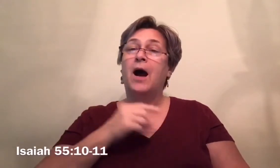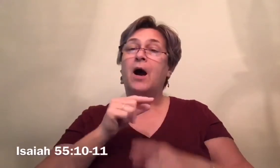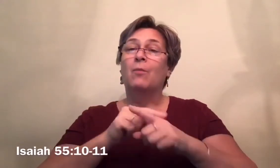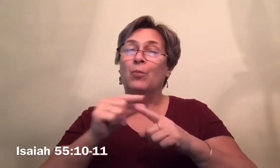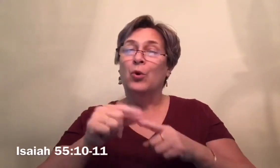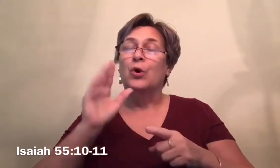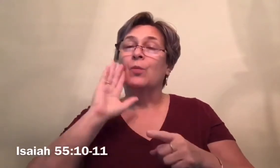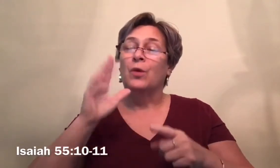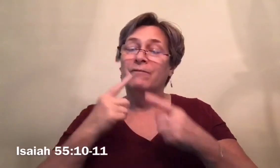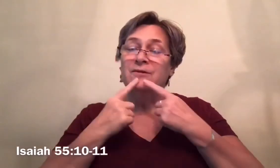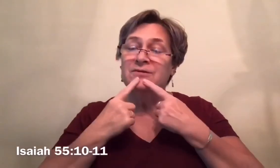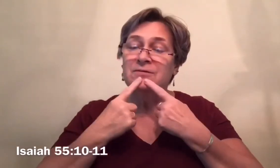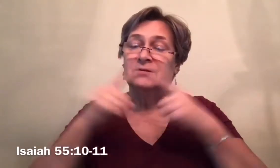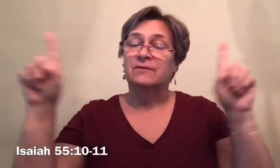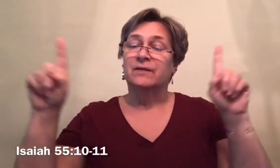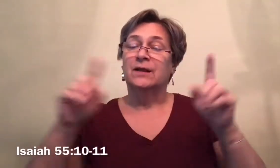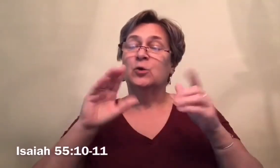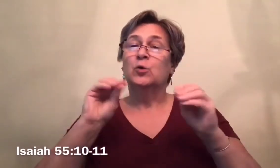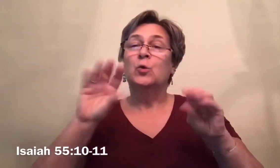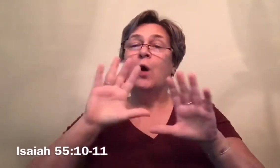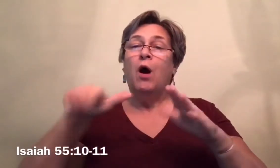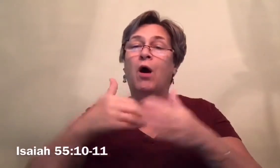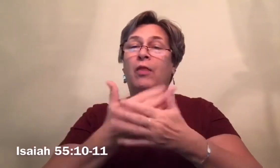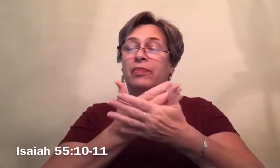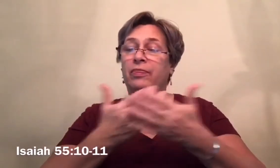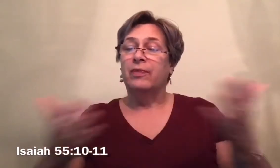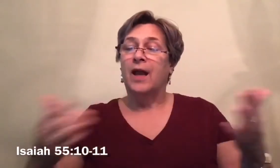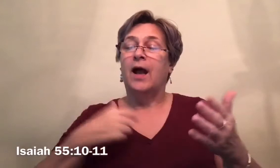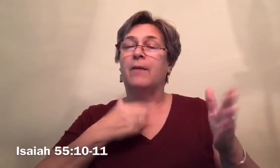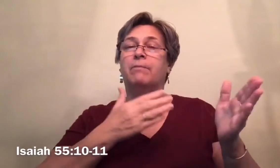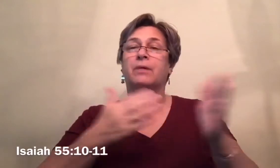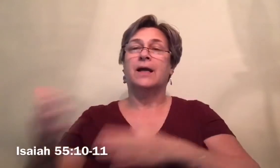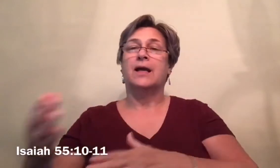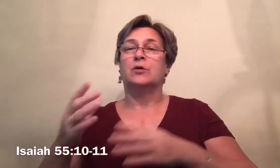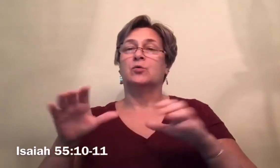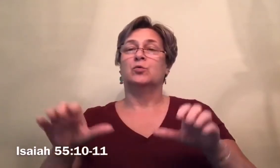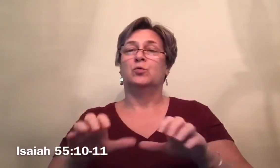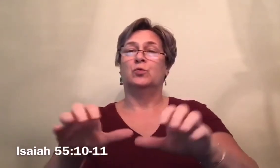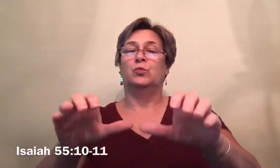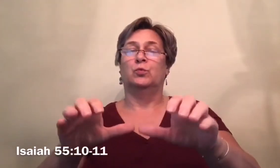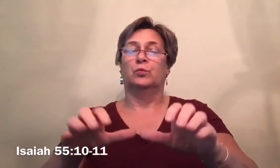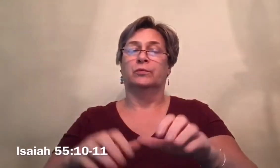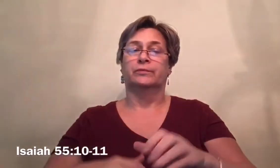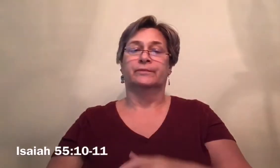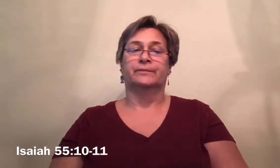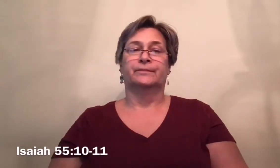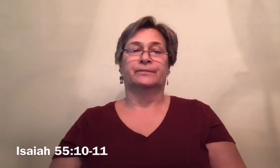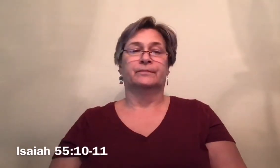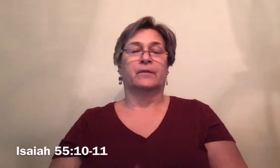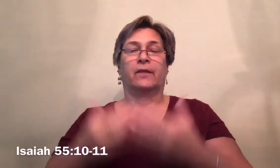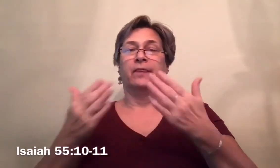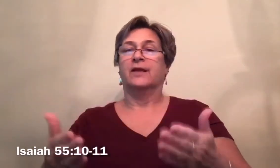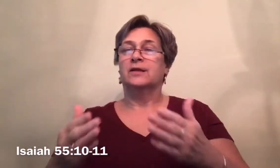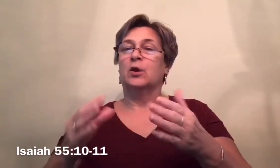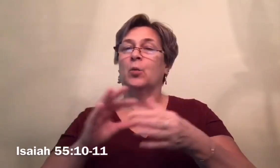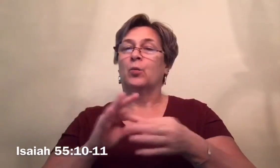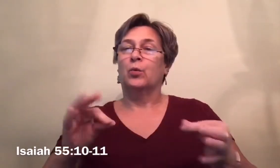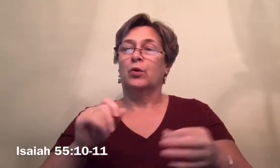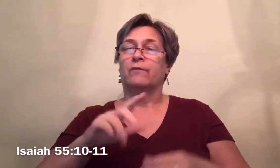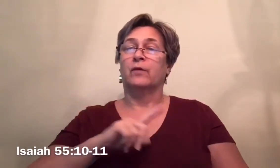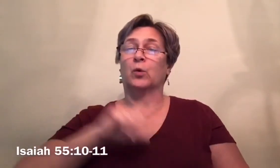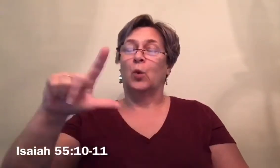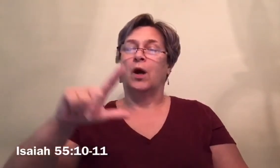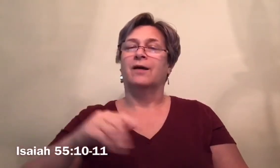shall not return to me void, but shall do my will, achieving the end for which I sent it.